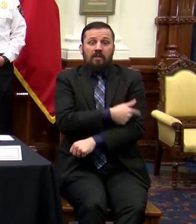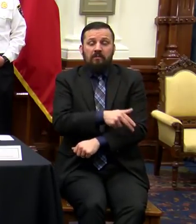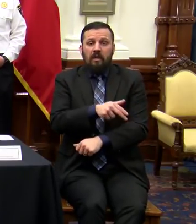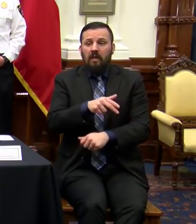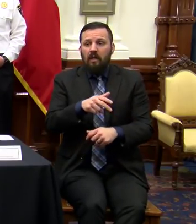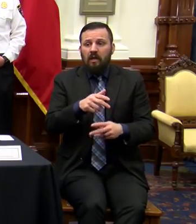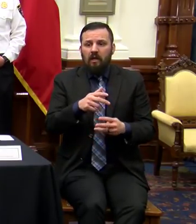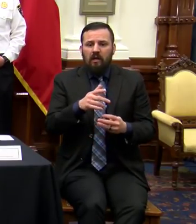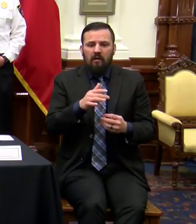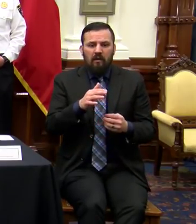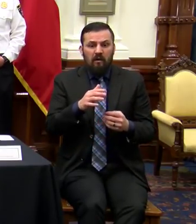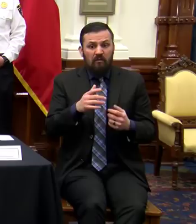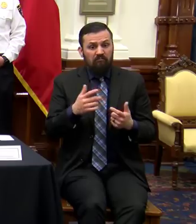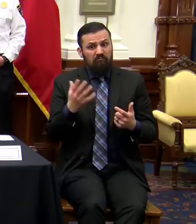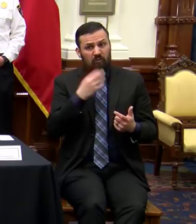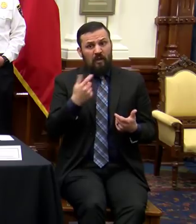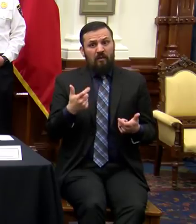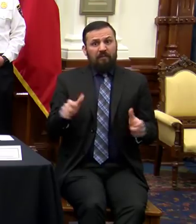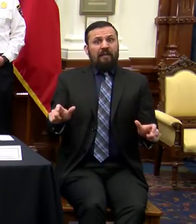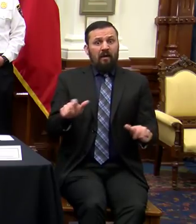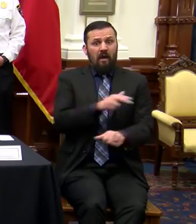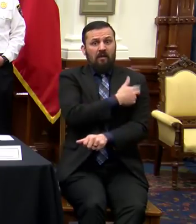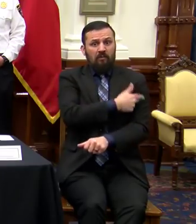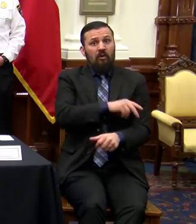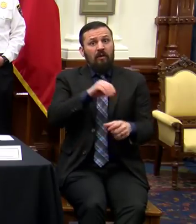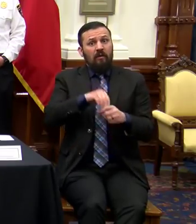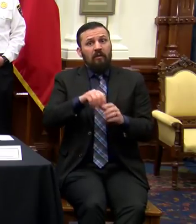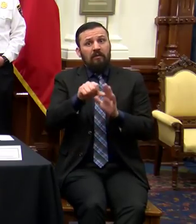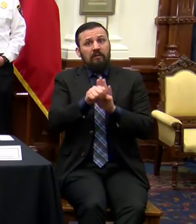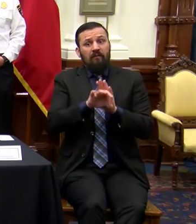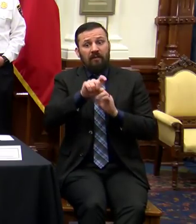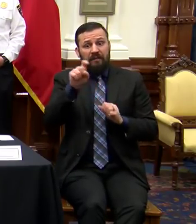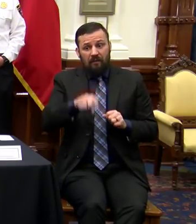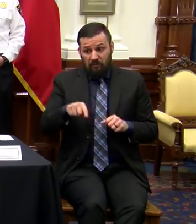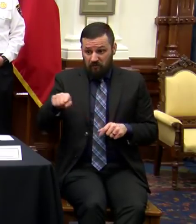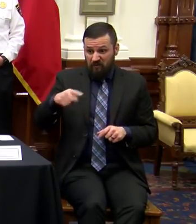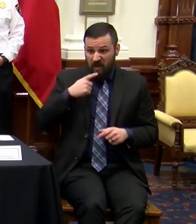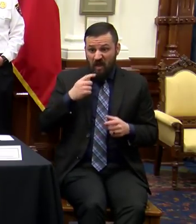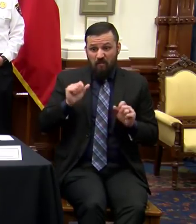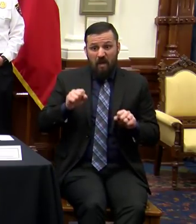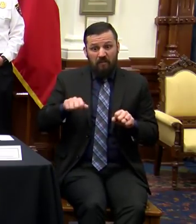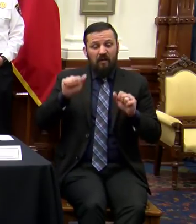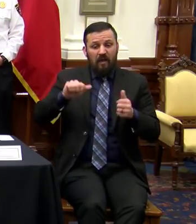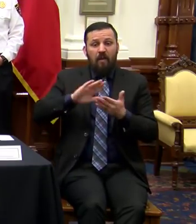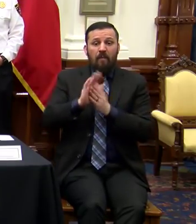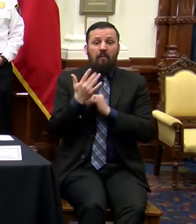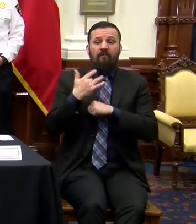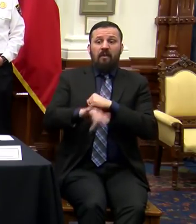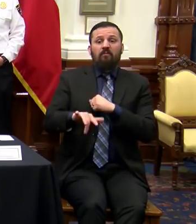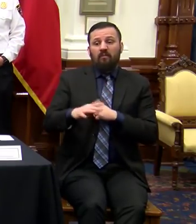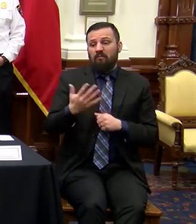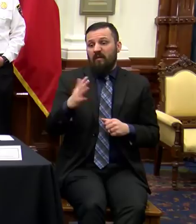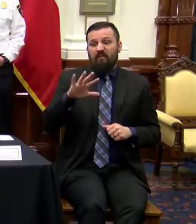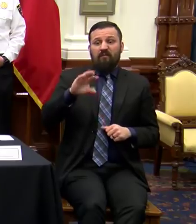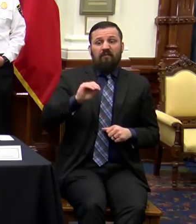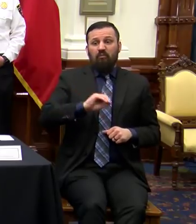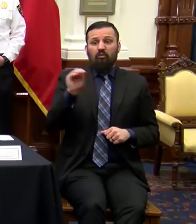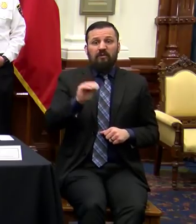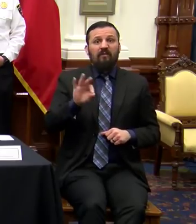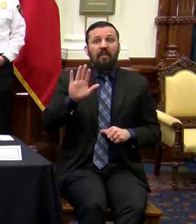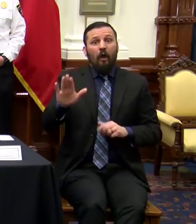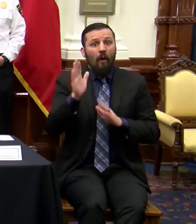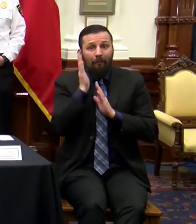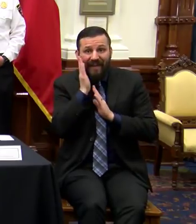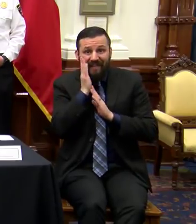sizable hospital in state of Texas. They said that they may be able to free up as much as 50% of their beds. And so,